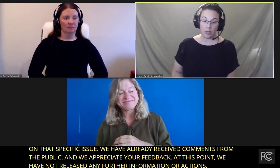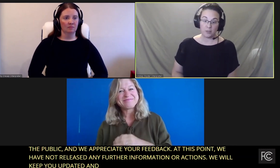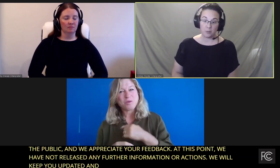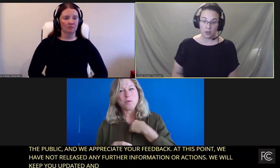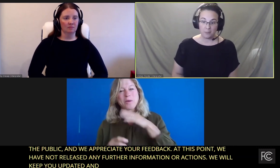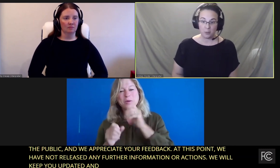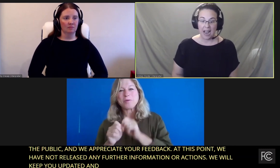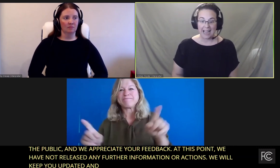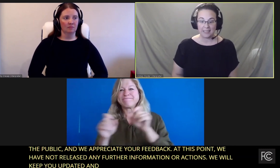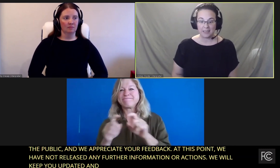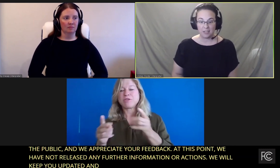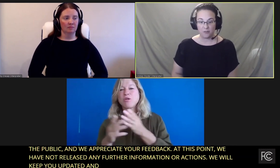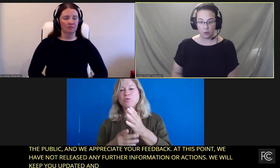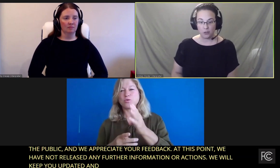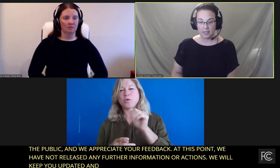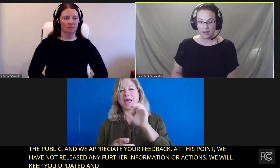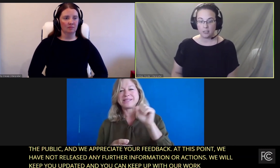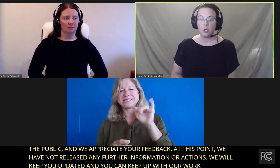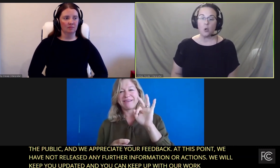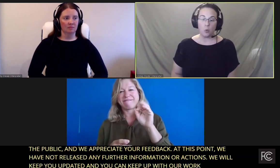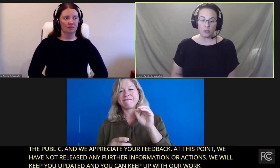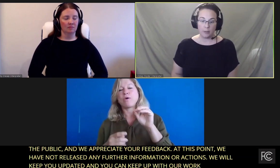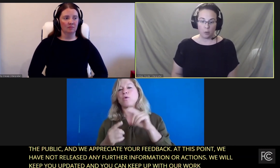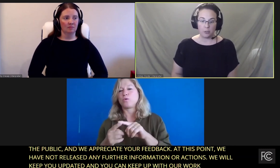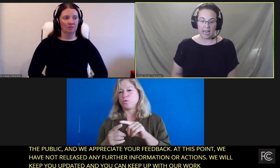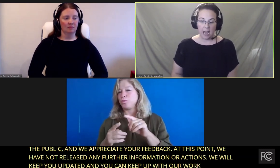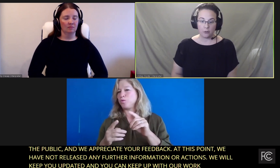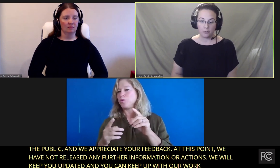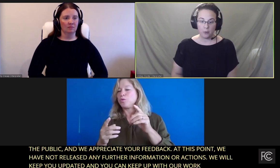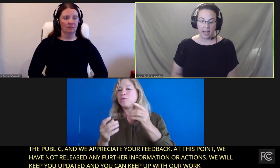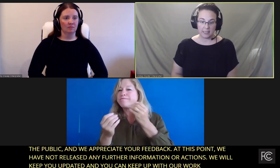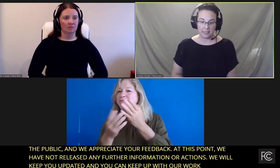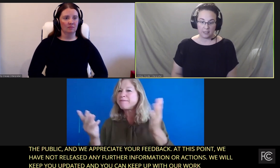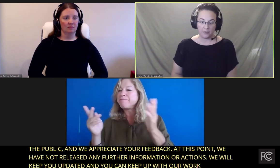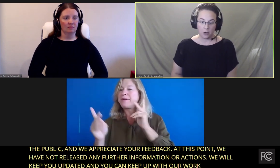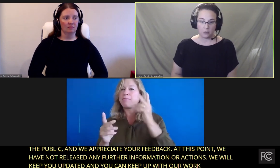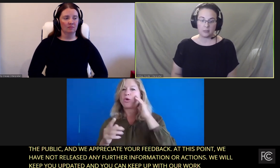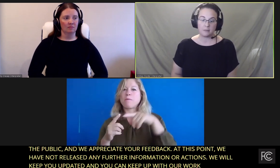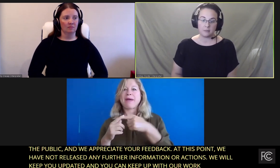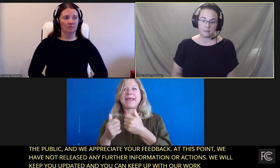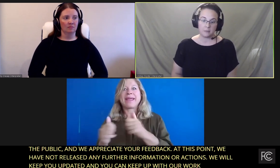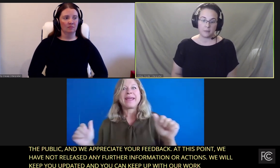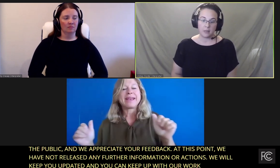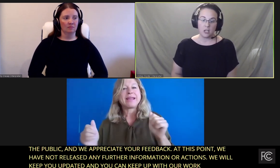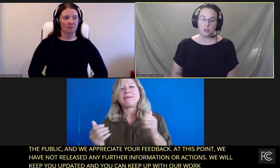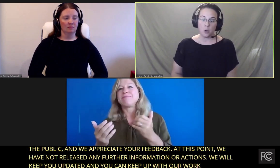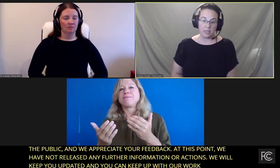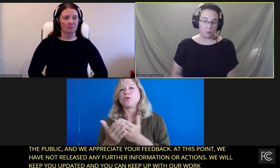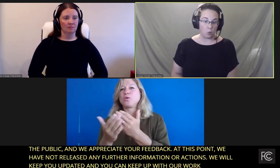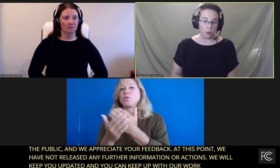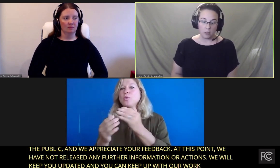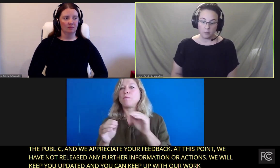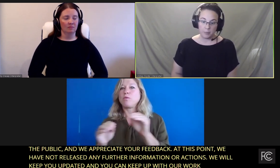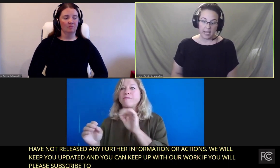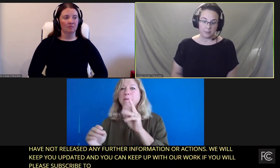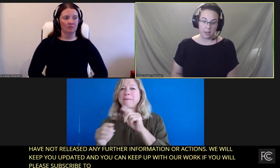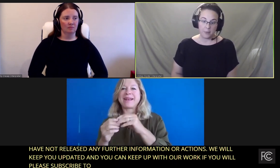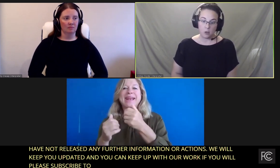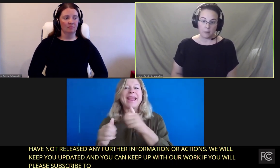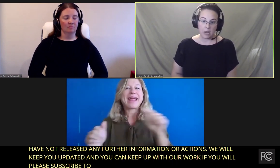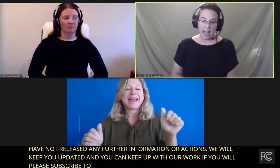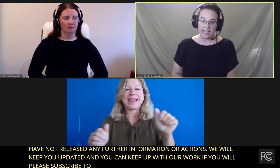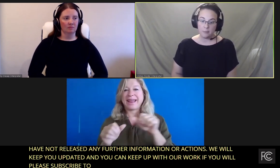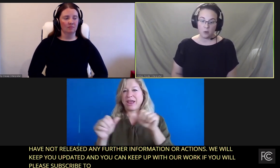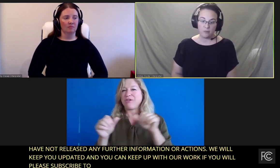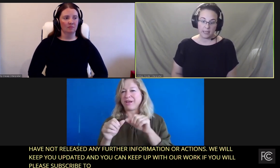please will subscribe to our Access Info newsletter, which we will put out through Access Info. So people will be kept